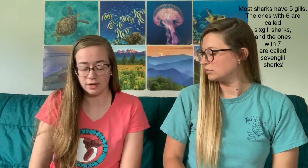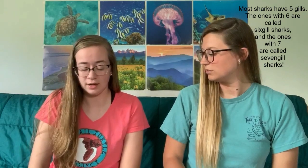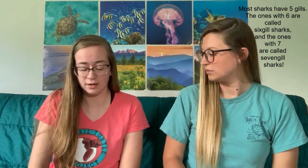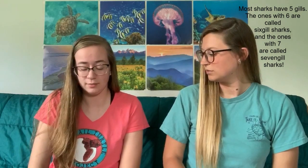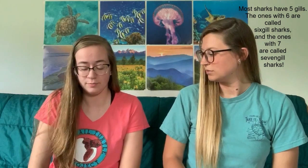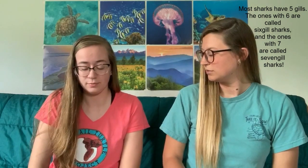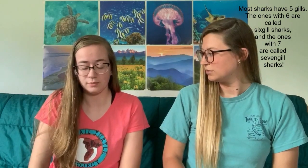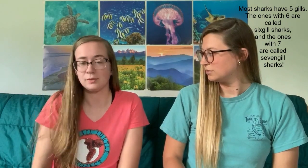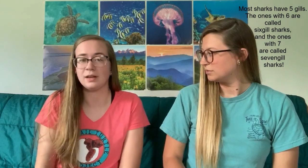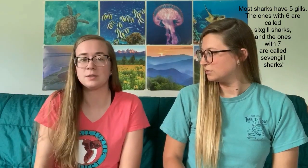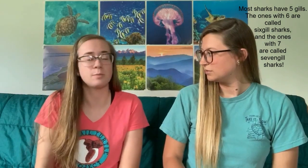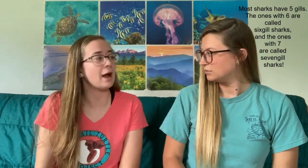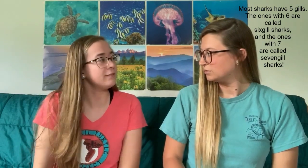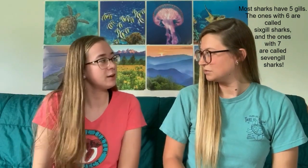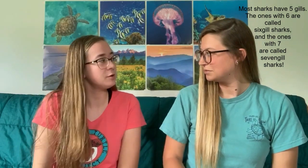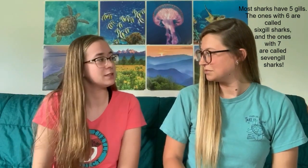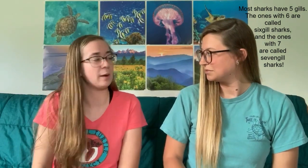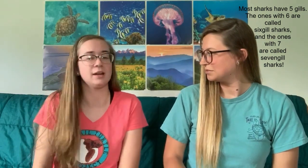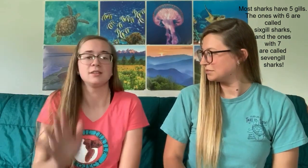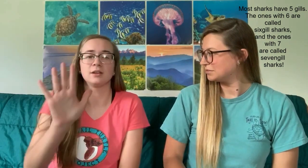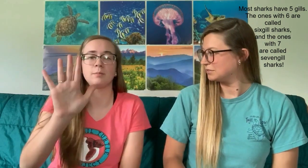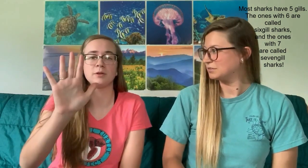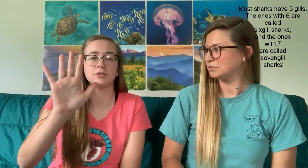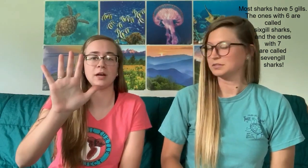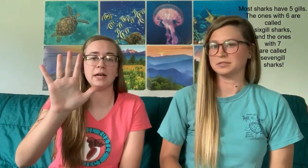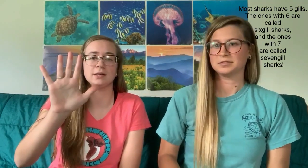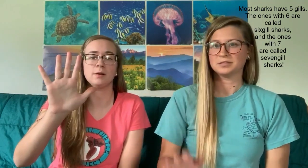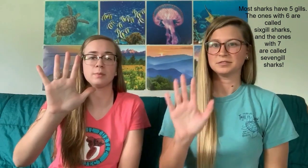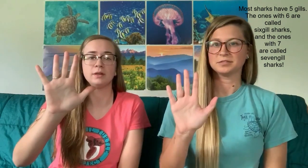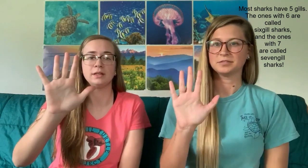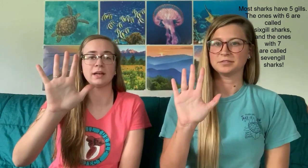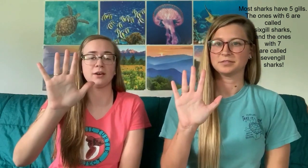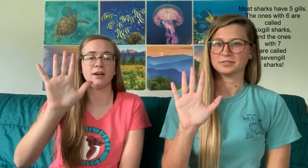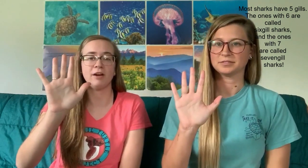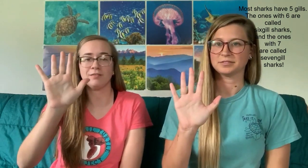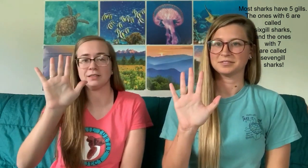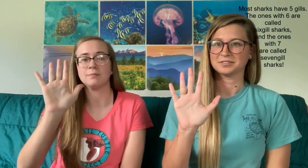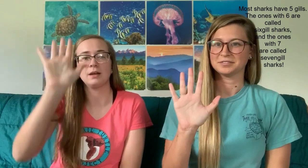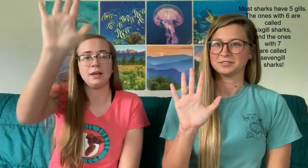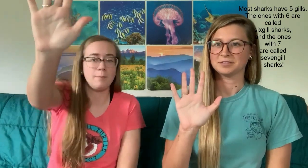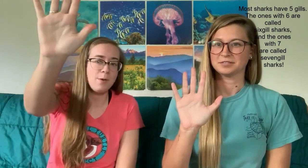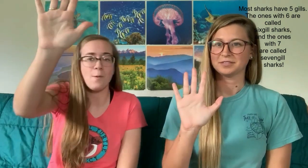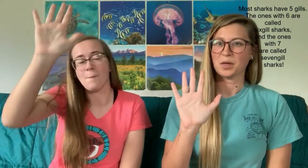um, is kind of how you would expect. You're going to put your hand up like you're high-fiving somebody. Boom.